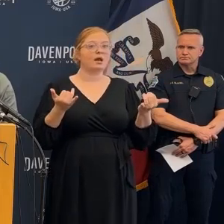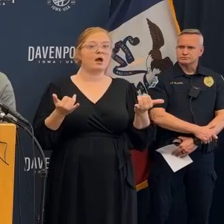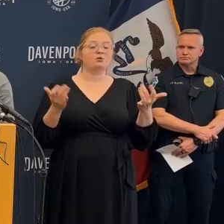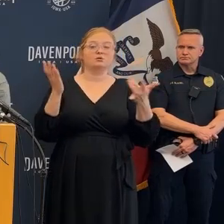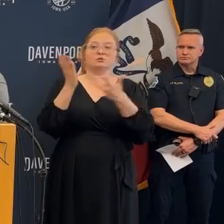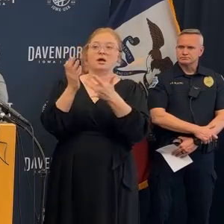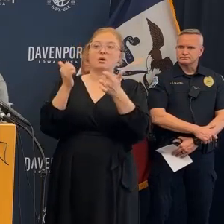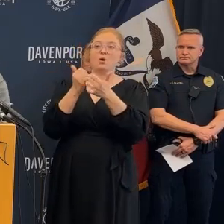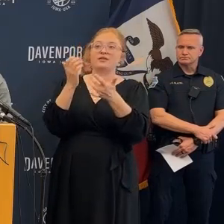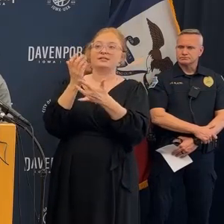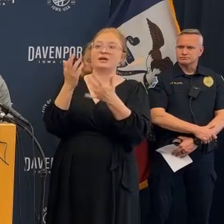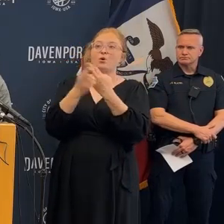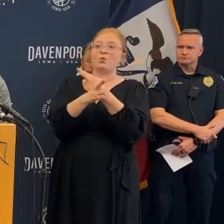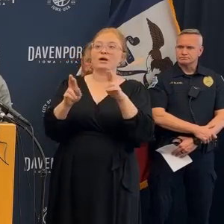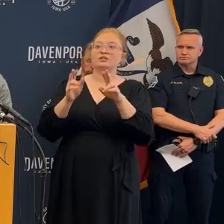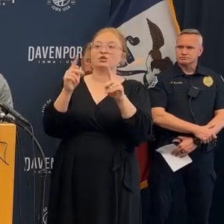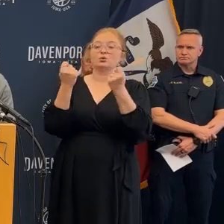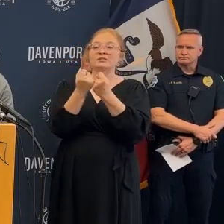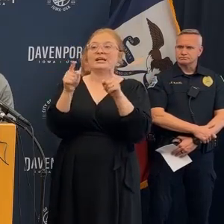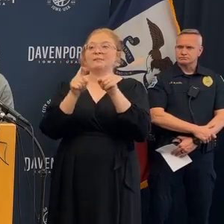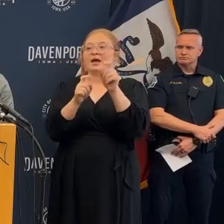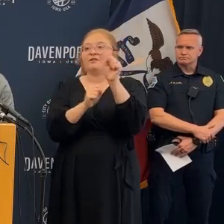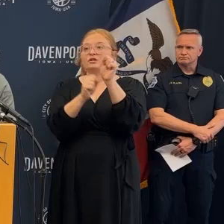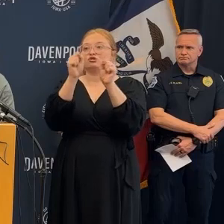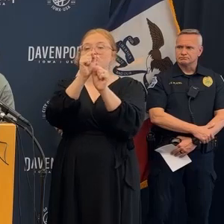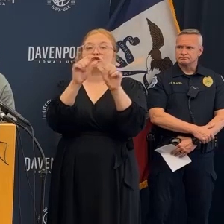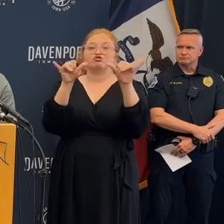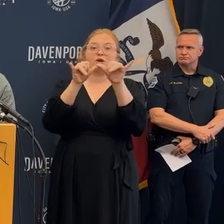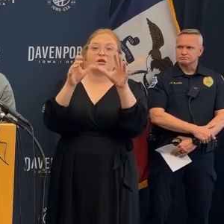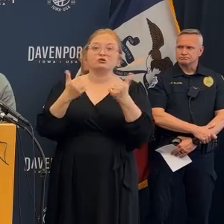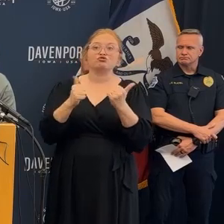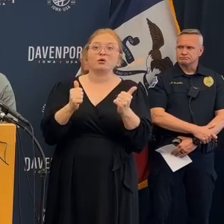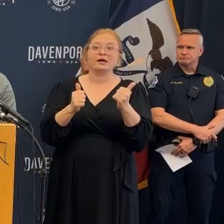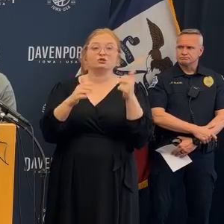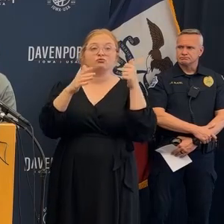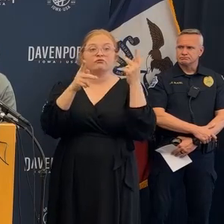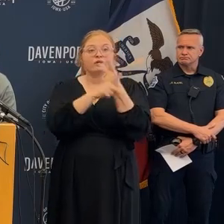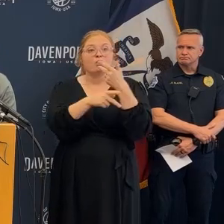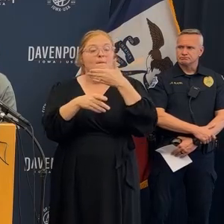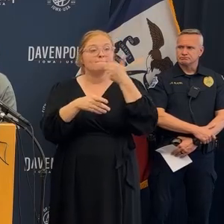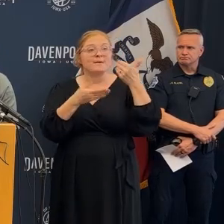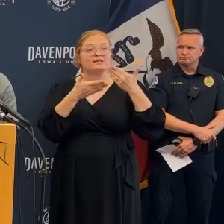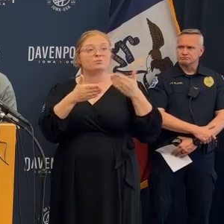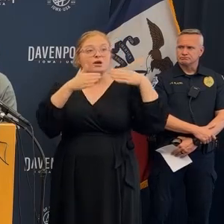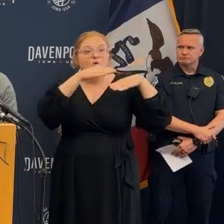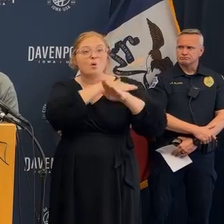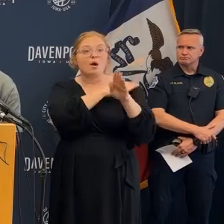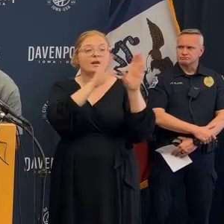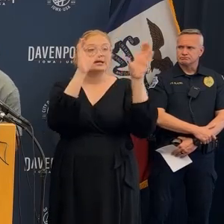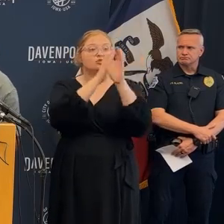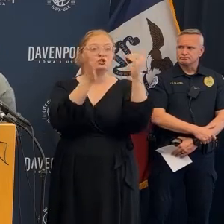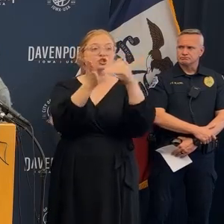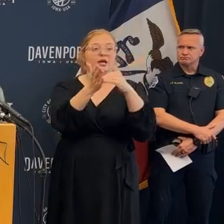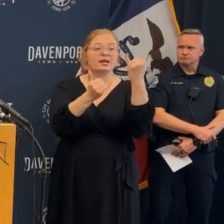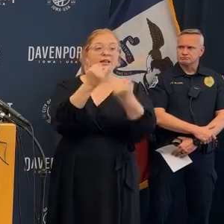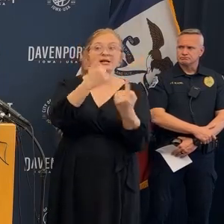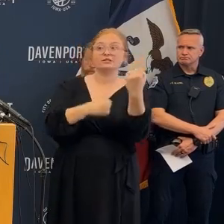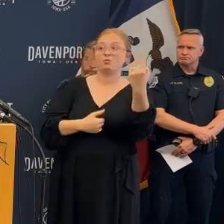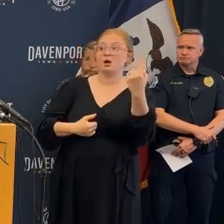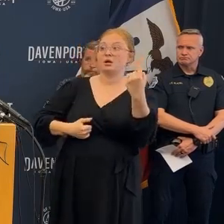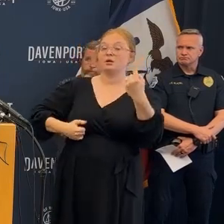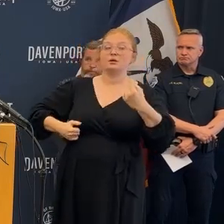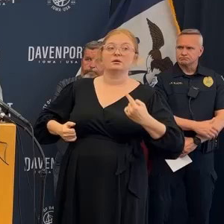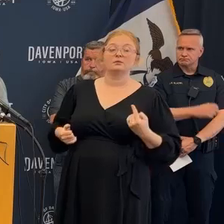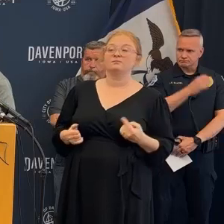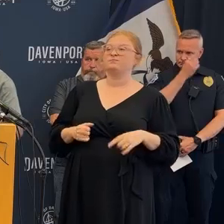we had to move forward as this is fluid and flexible we start moving to change once